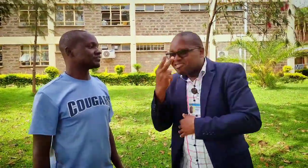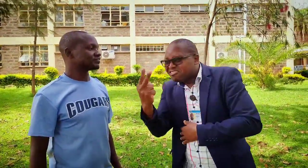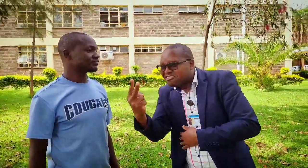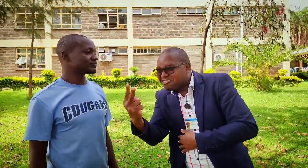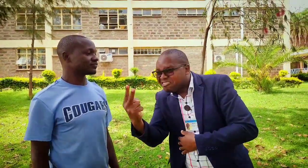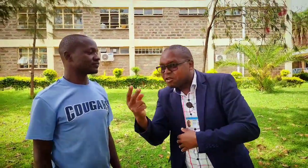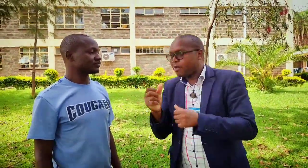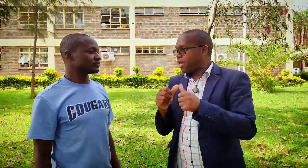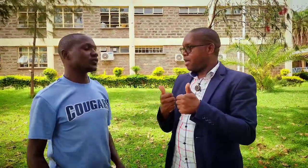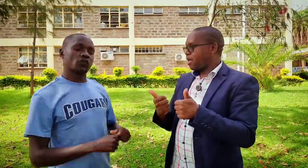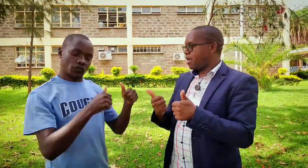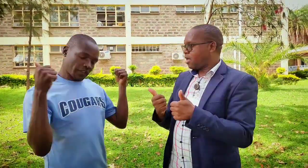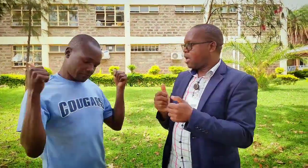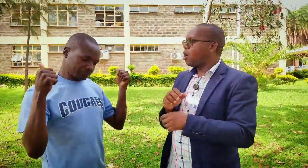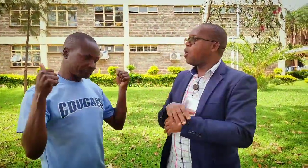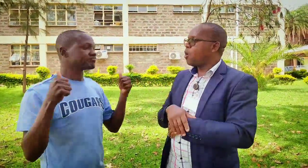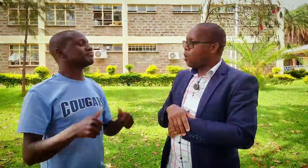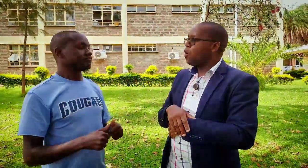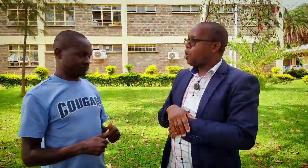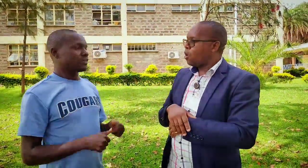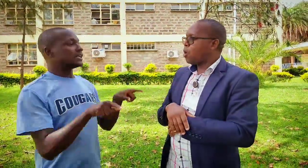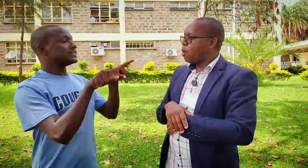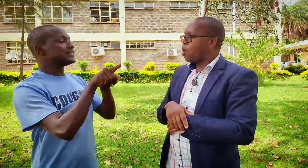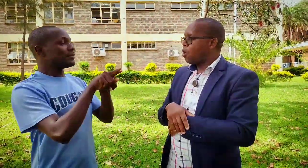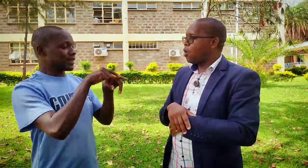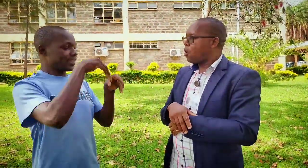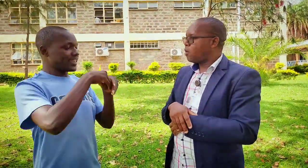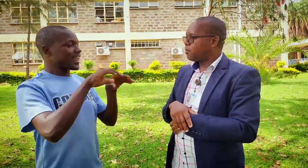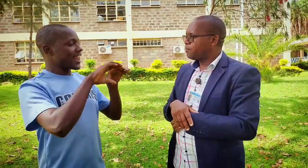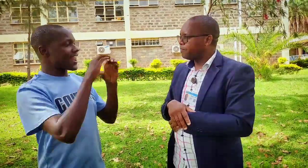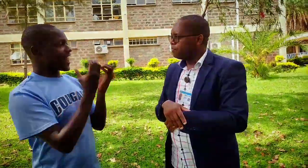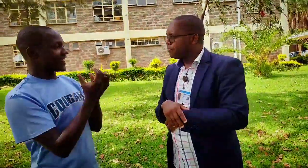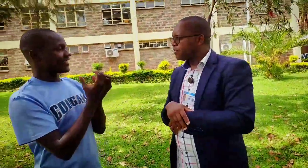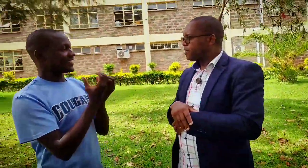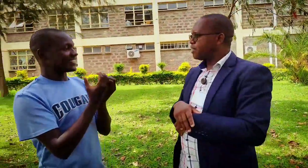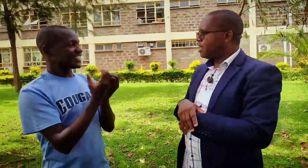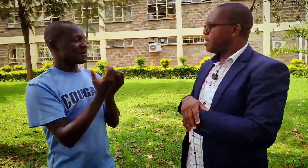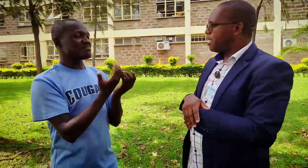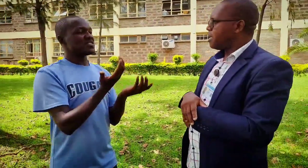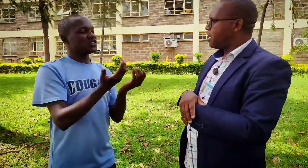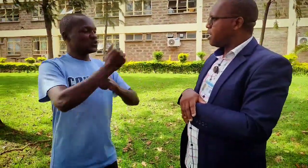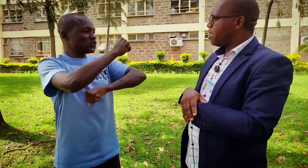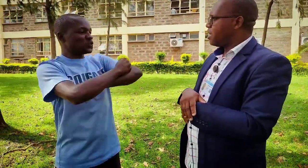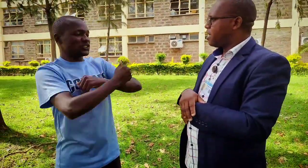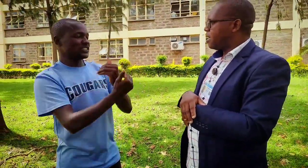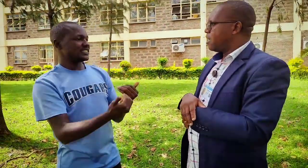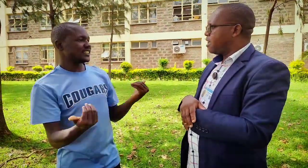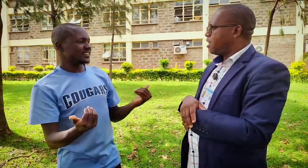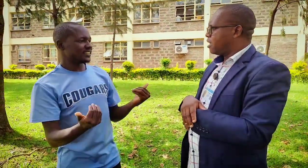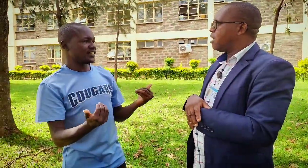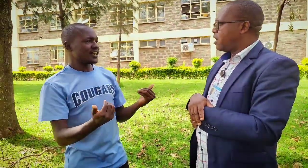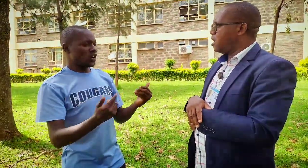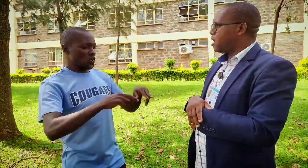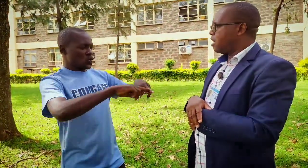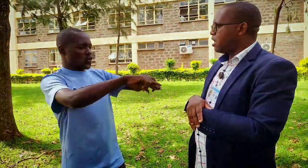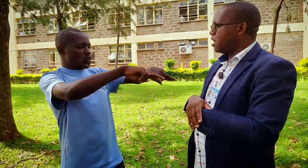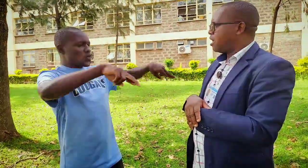signing you must see well same in class in school the